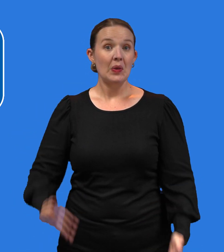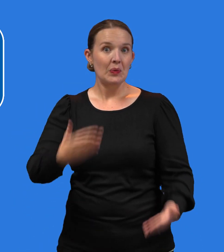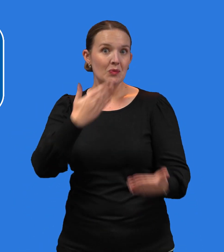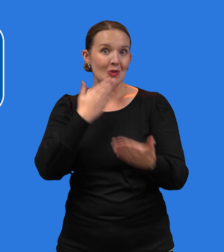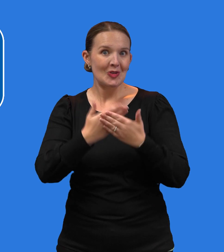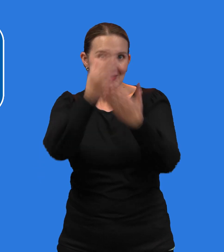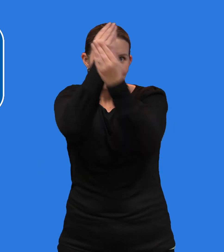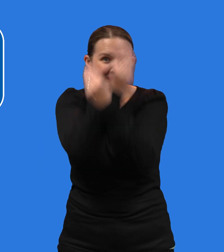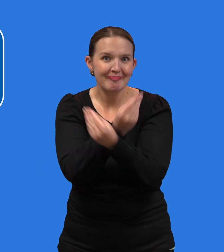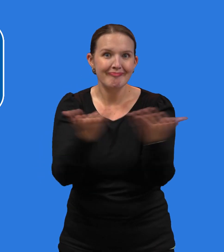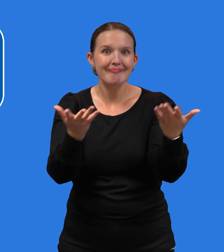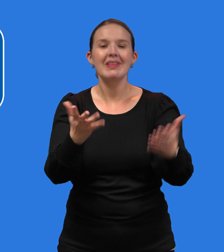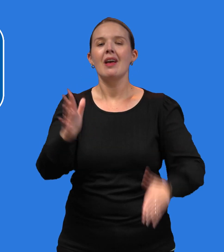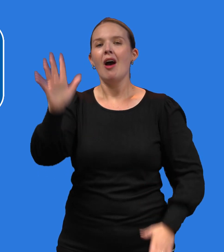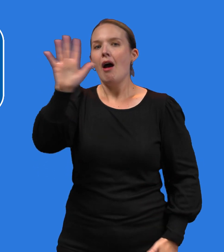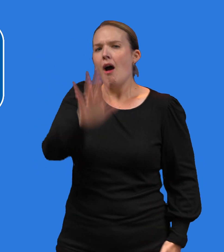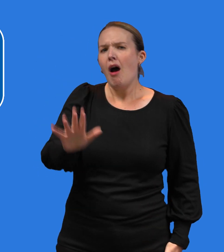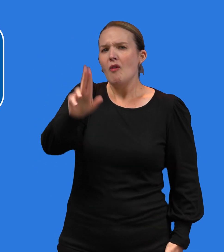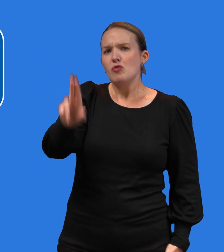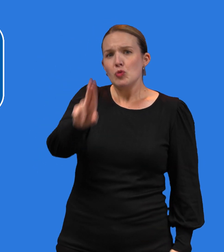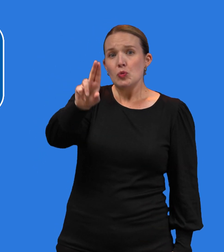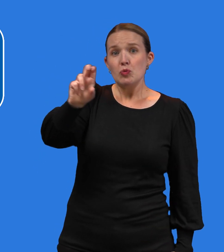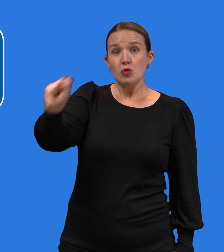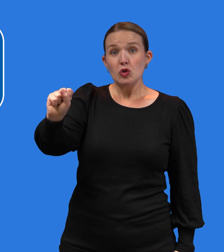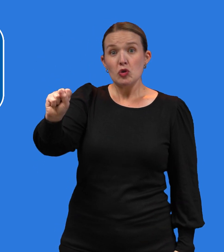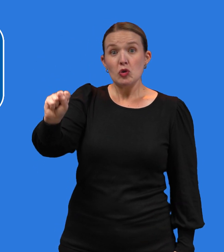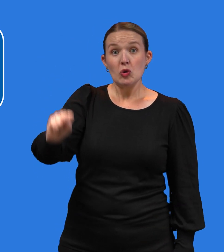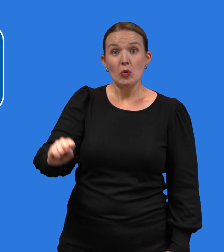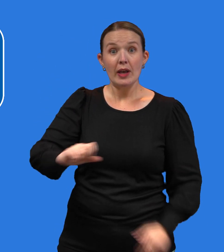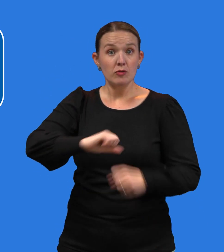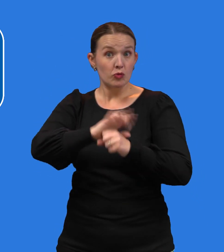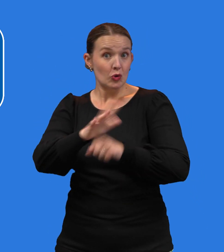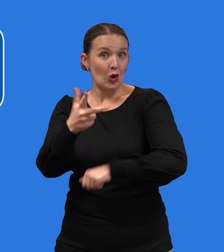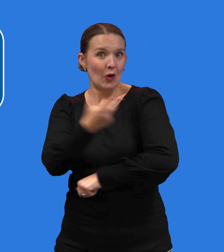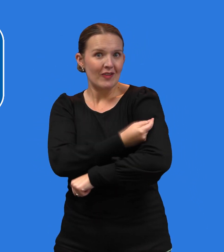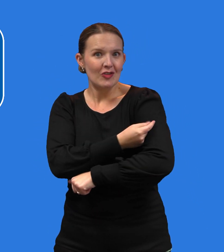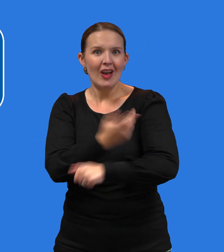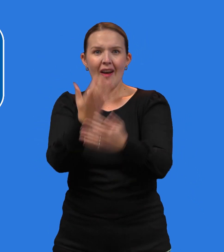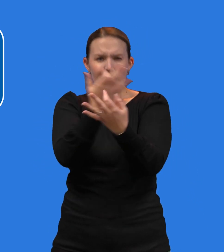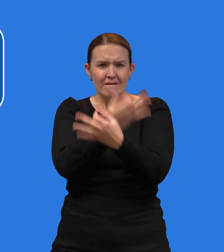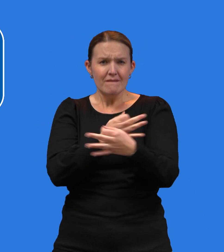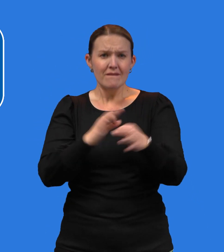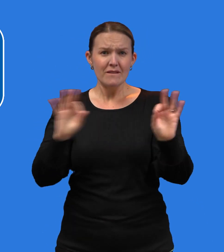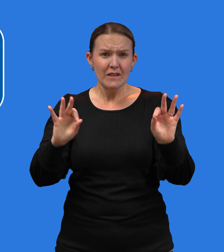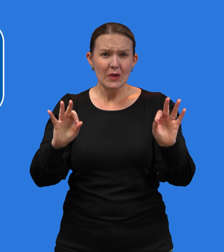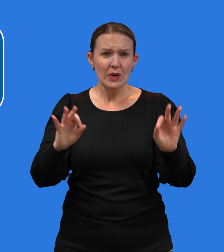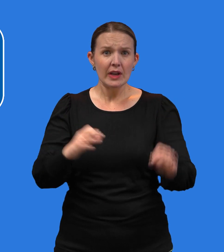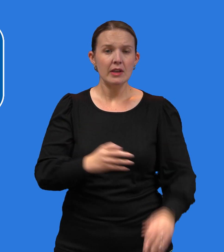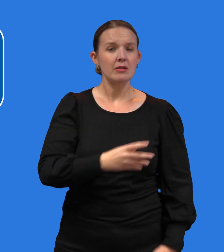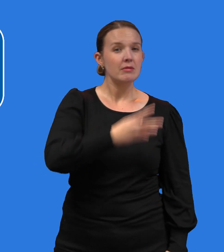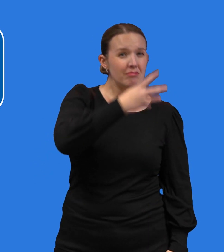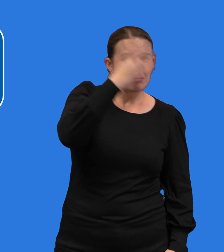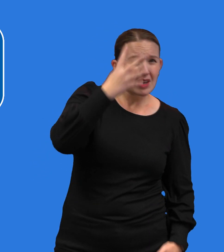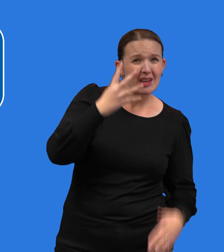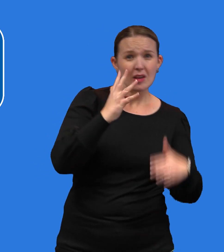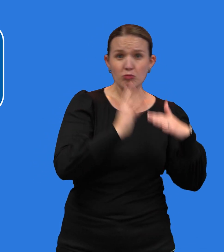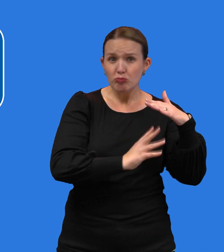Finally, some good news. COVID-19 vaccines are free of charge for